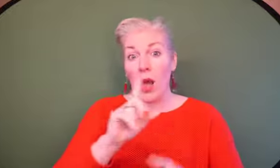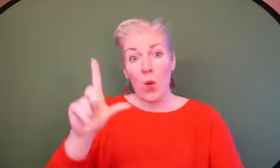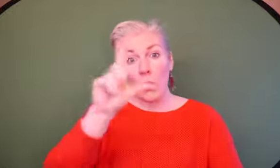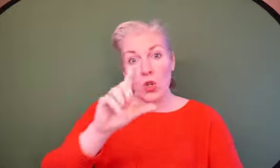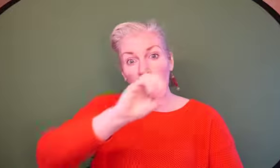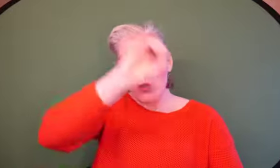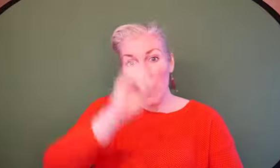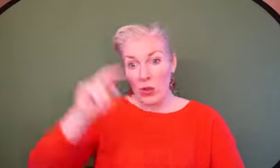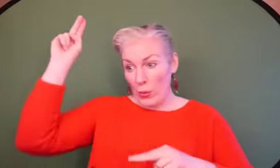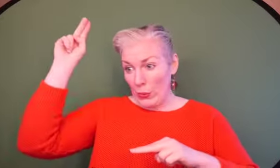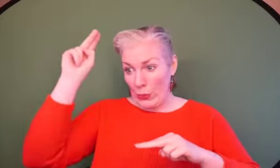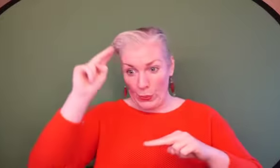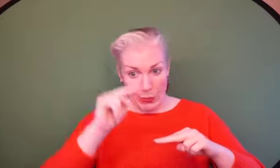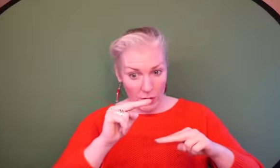Yeah, have